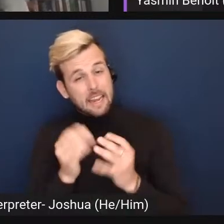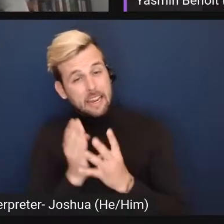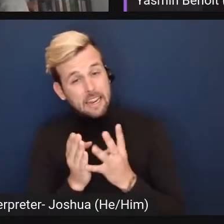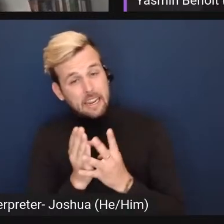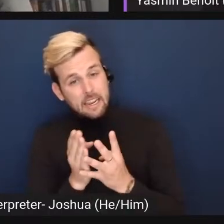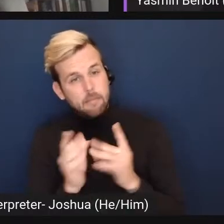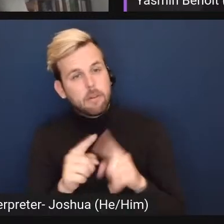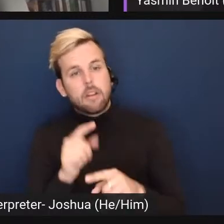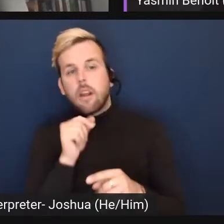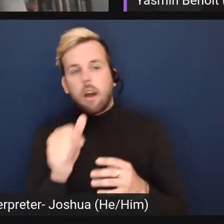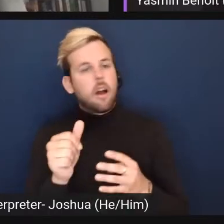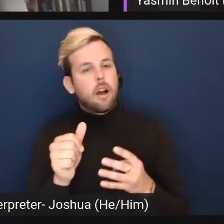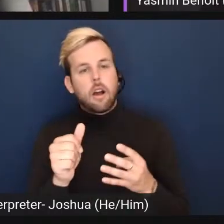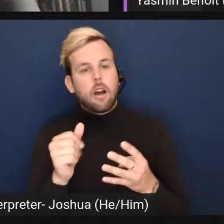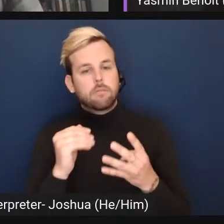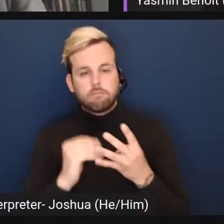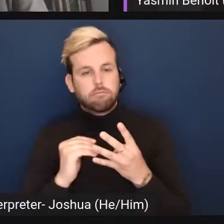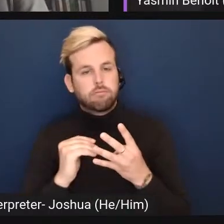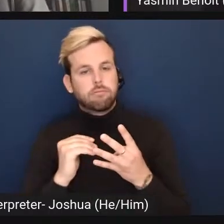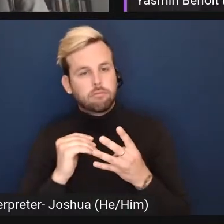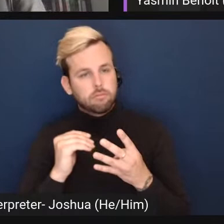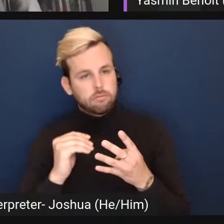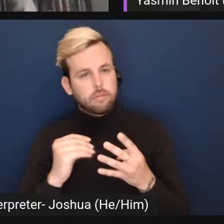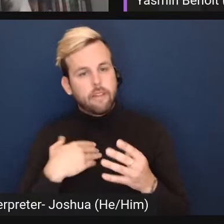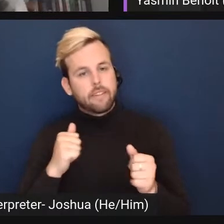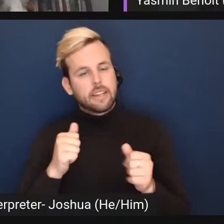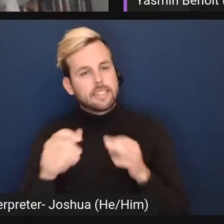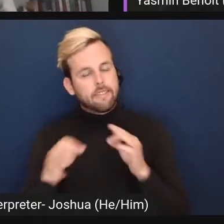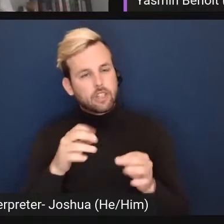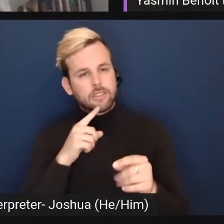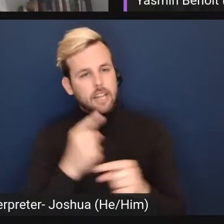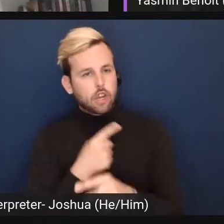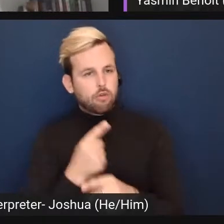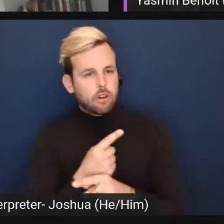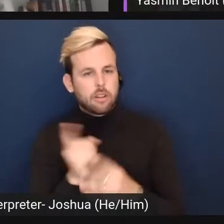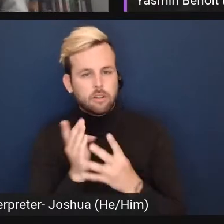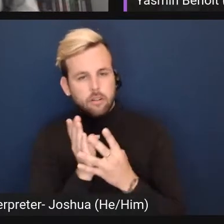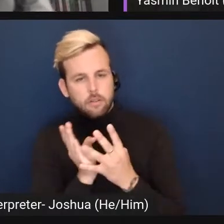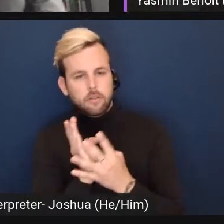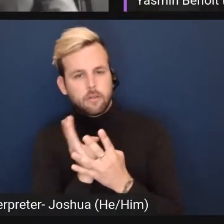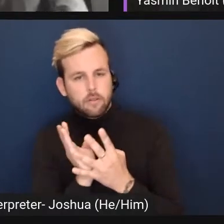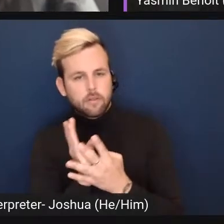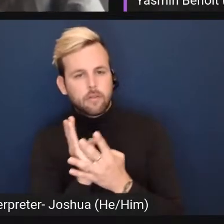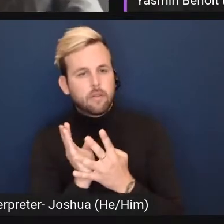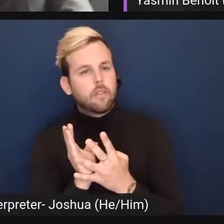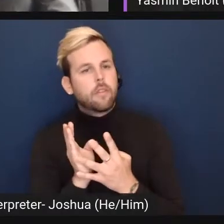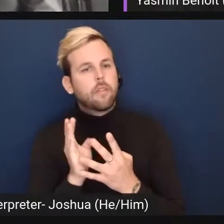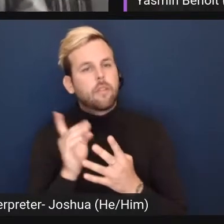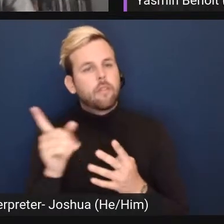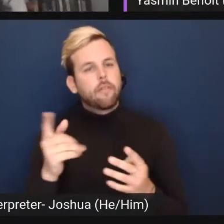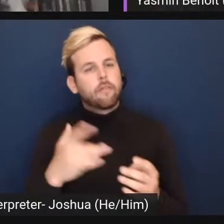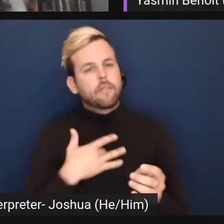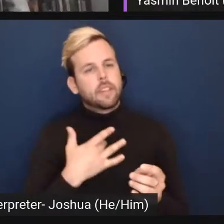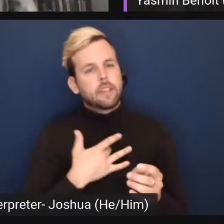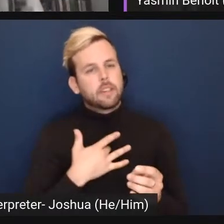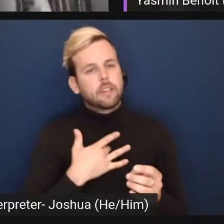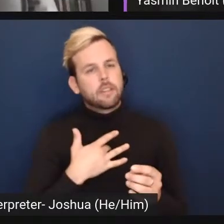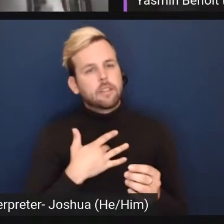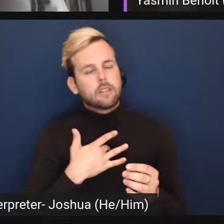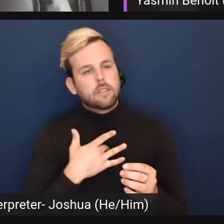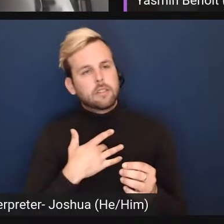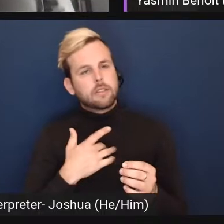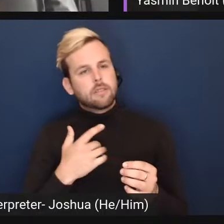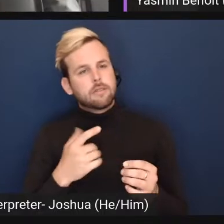not at a point on it, that having a definition that's accurate there, um, feels distinct from